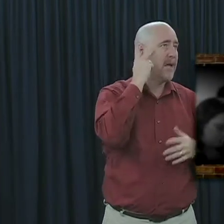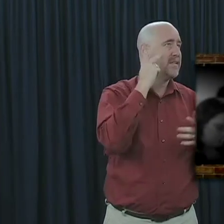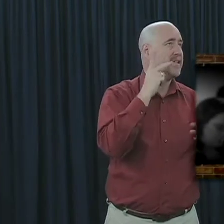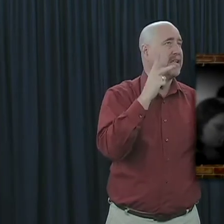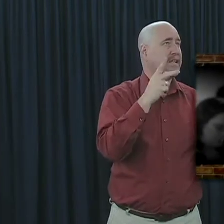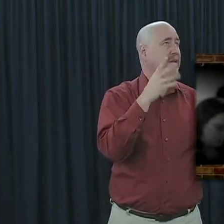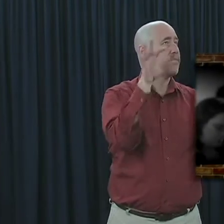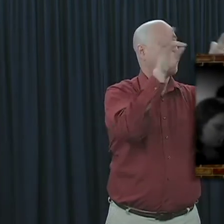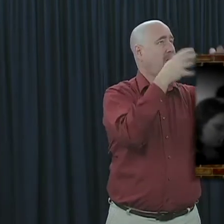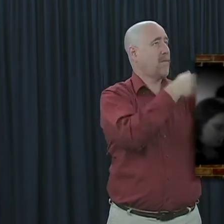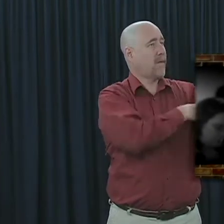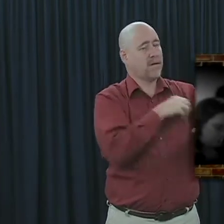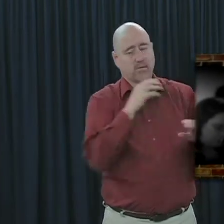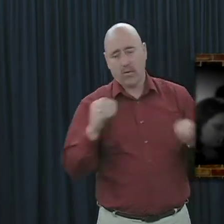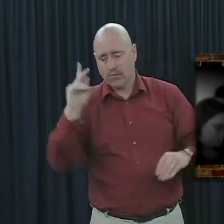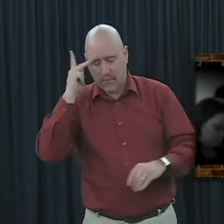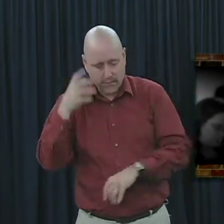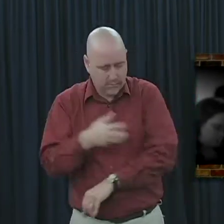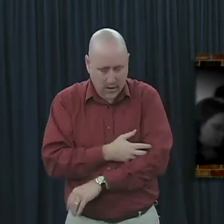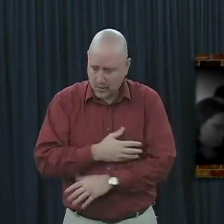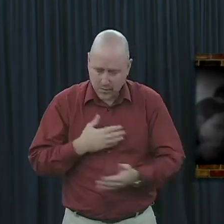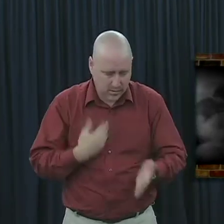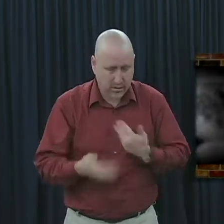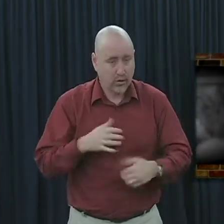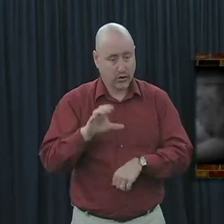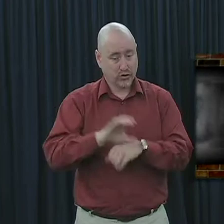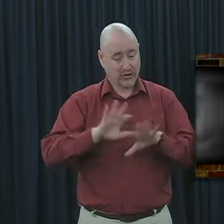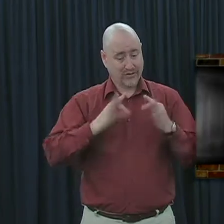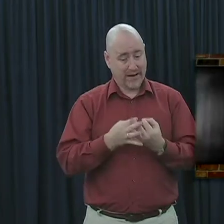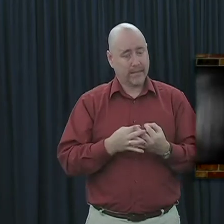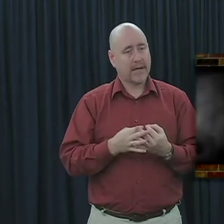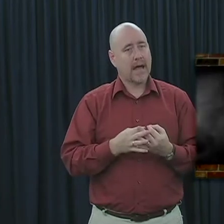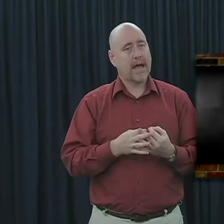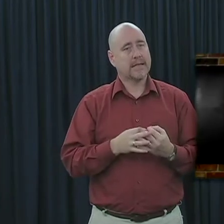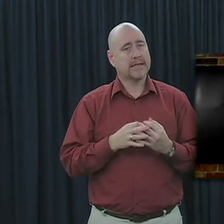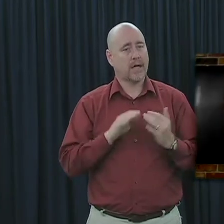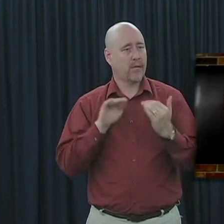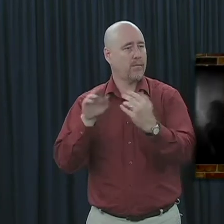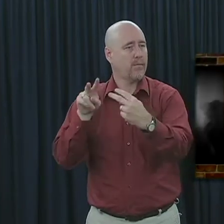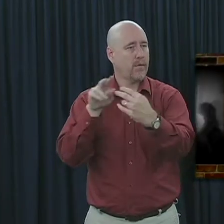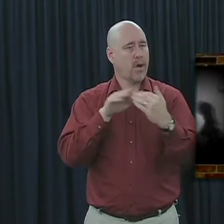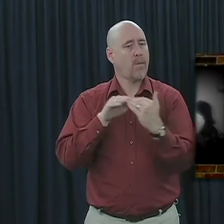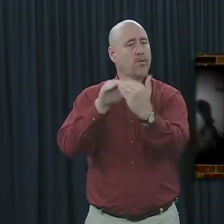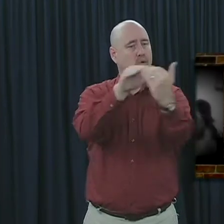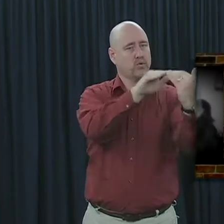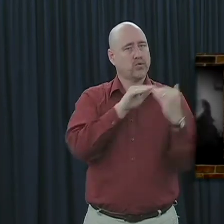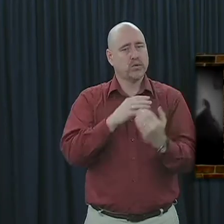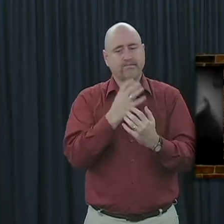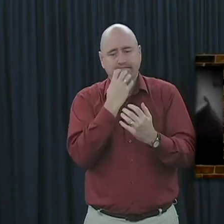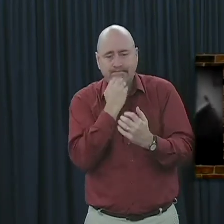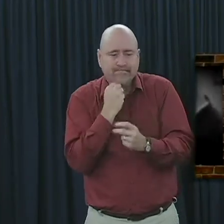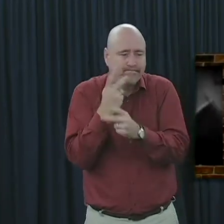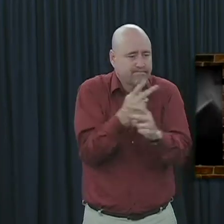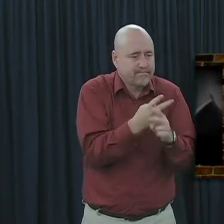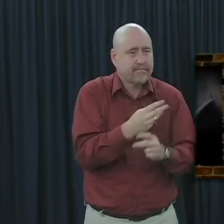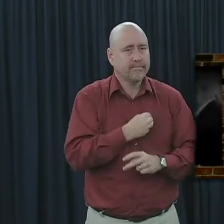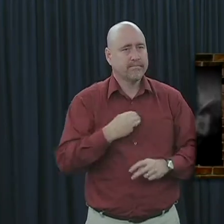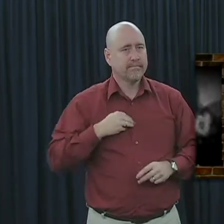As a family, the church exhibits a mutual care and concern for its members. According to the Bible,